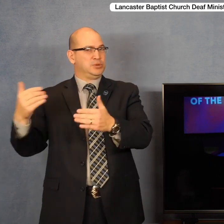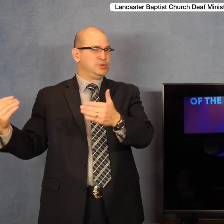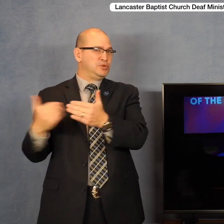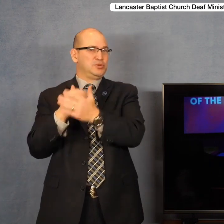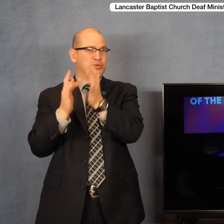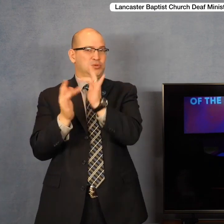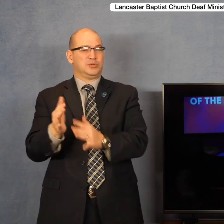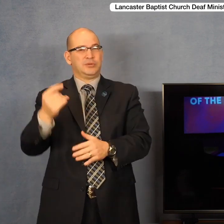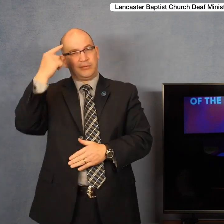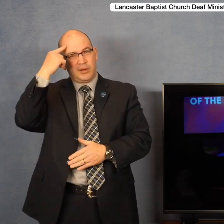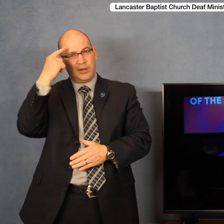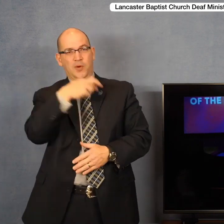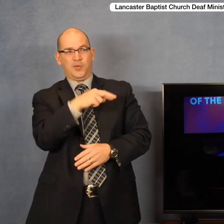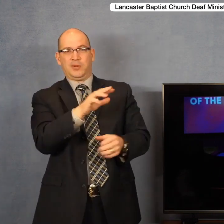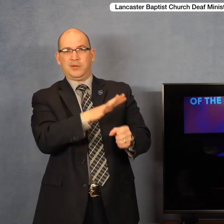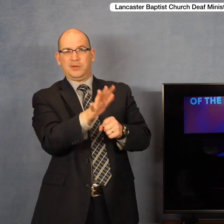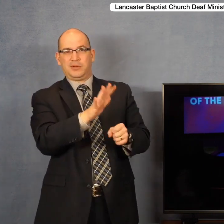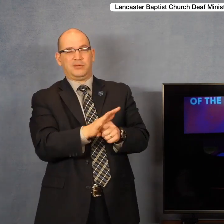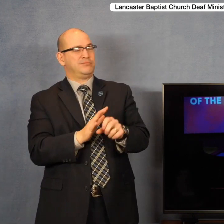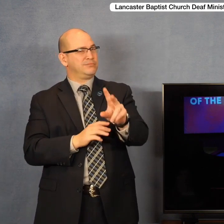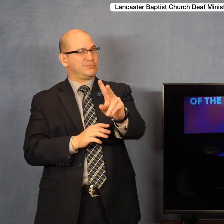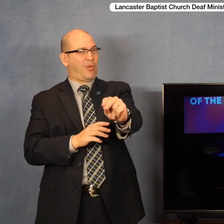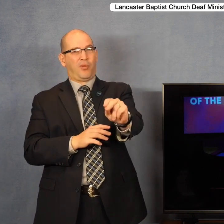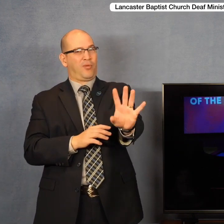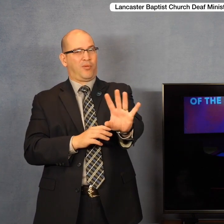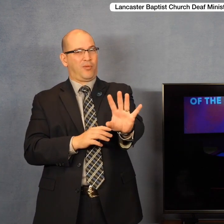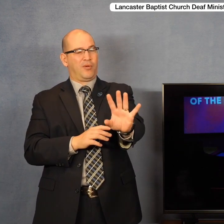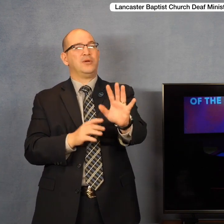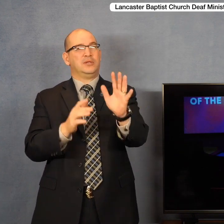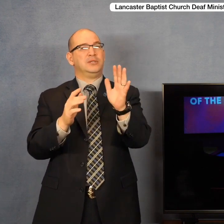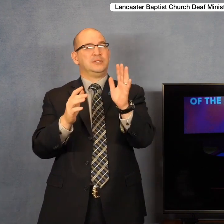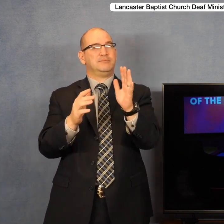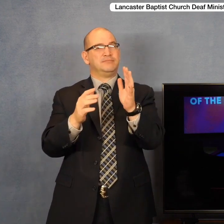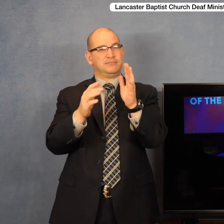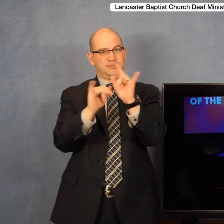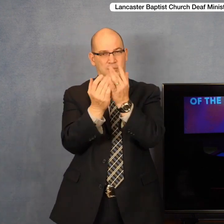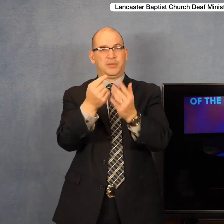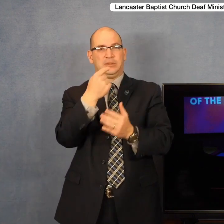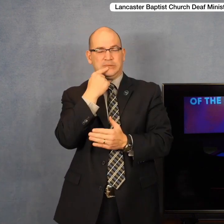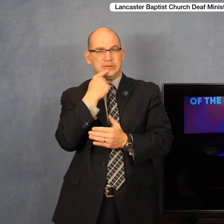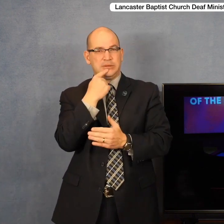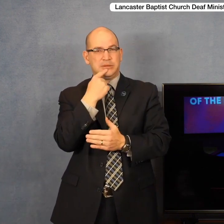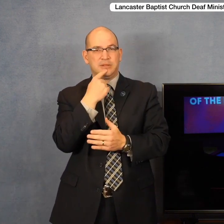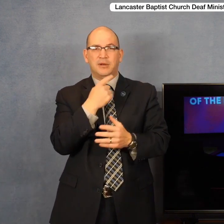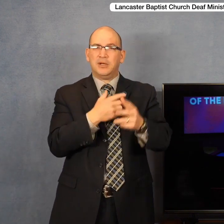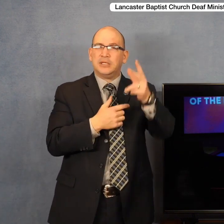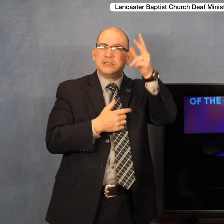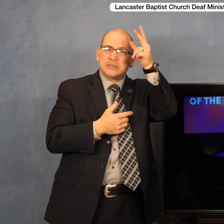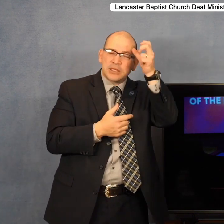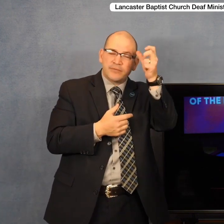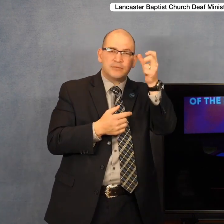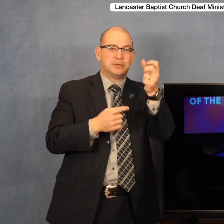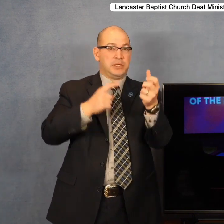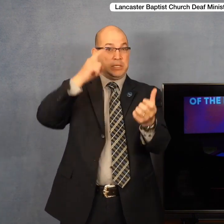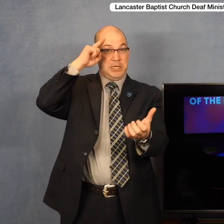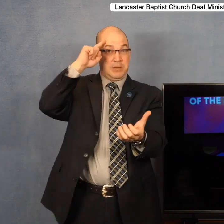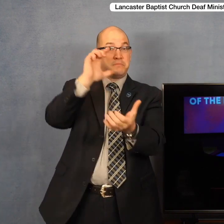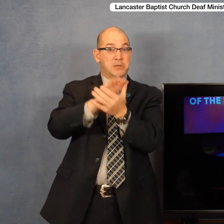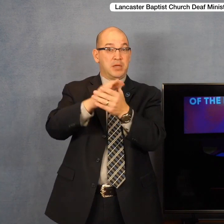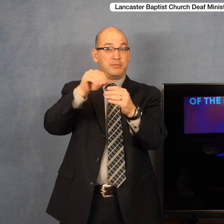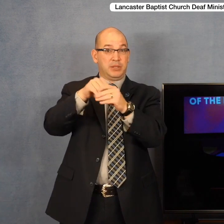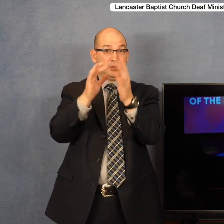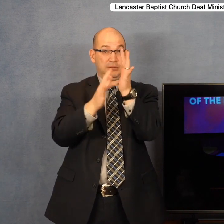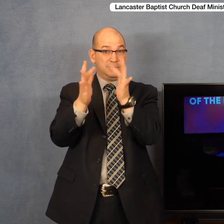the devils believe in God. The devils believe in Jesus. And this demonically influenced man